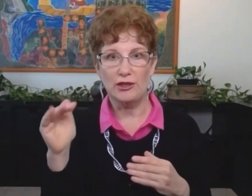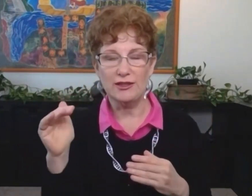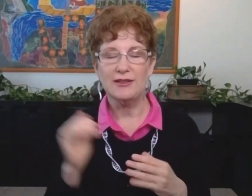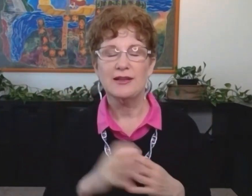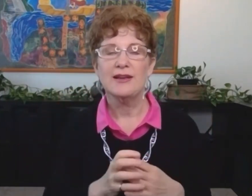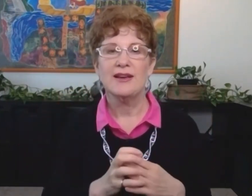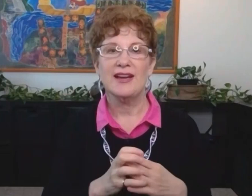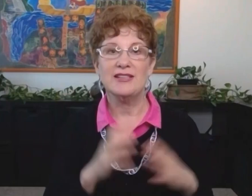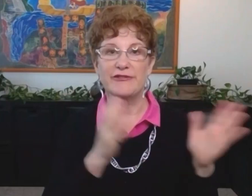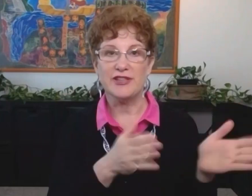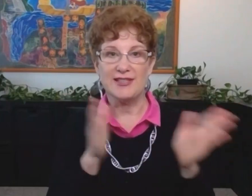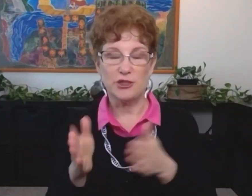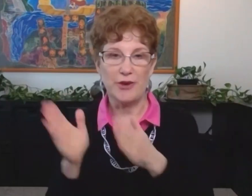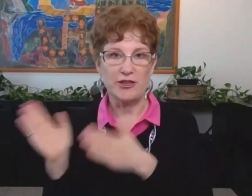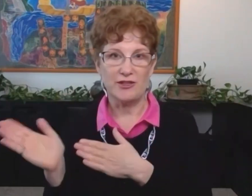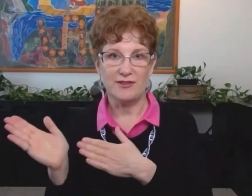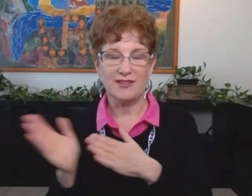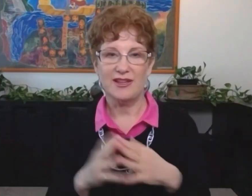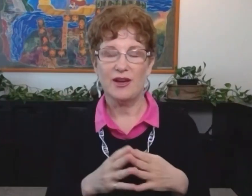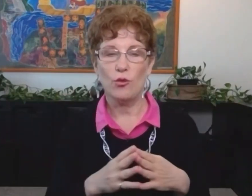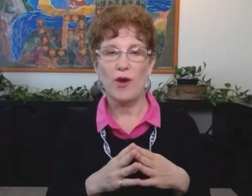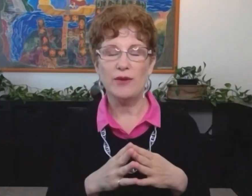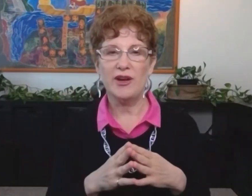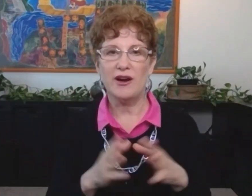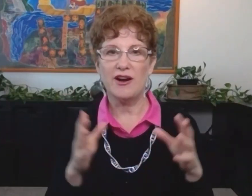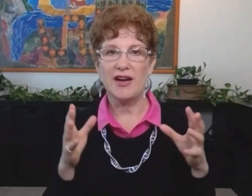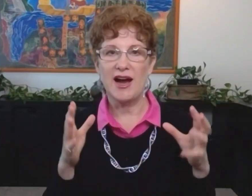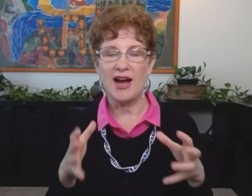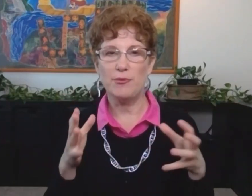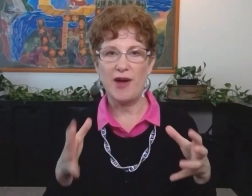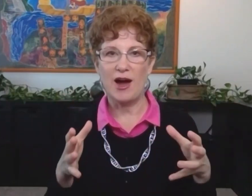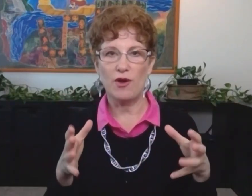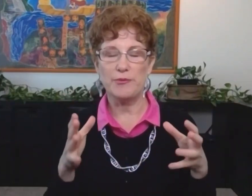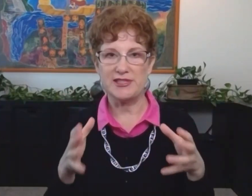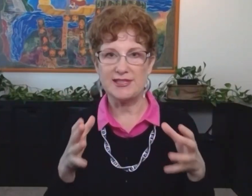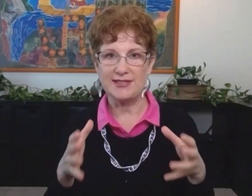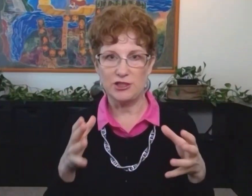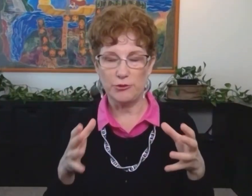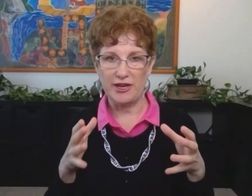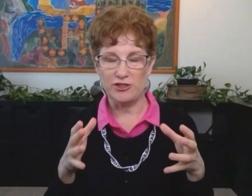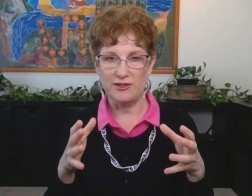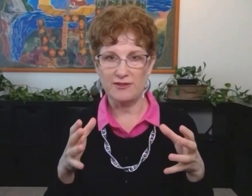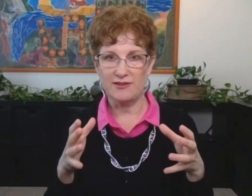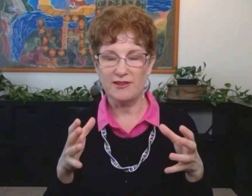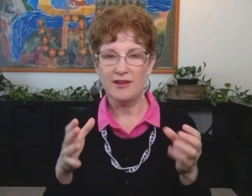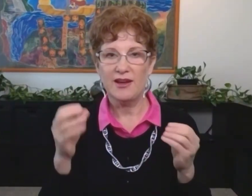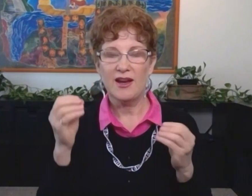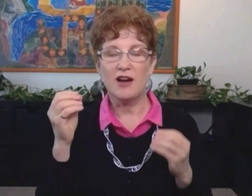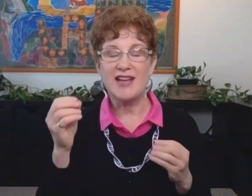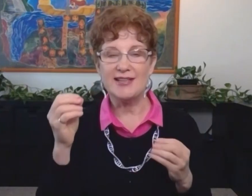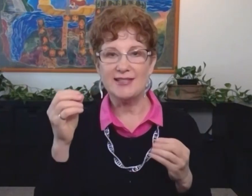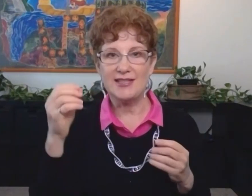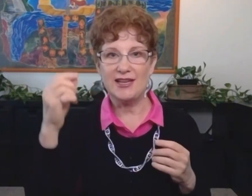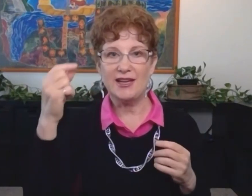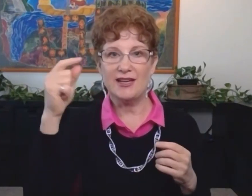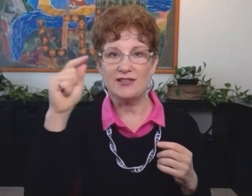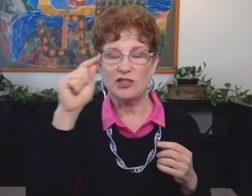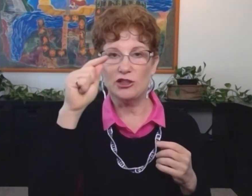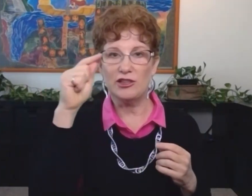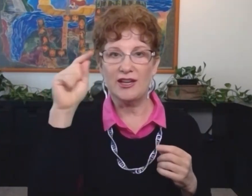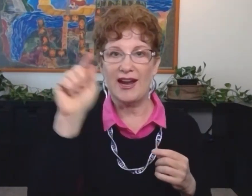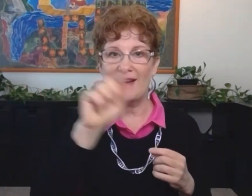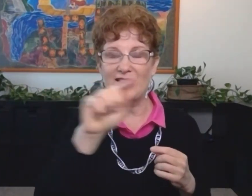where they look in different situations. When we are in high power business situations, our tendency